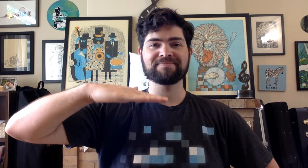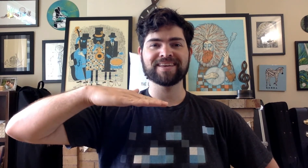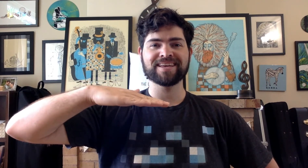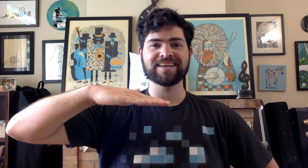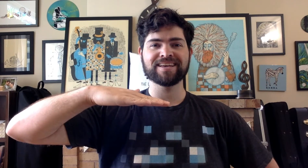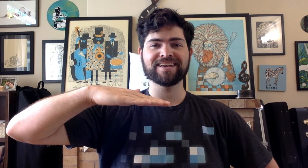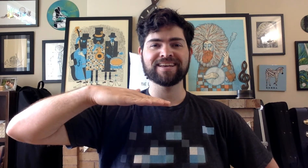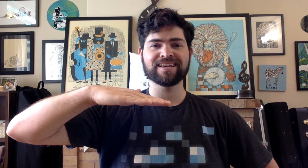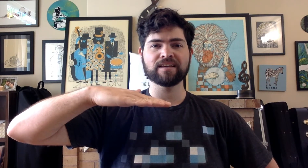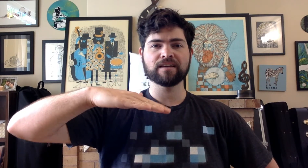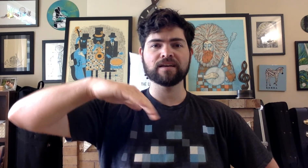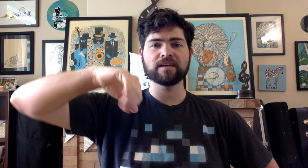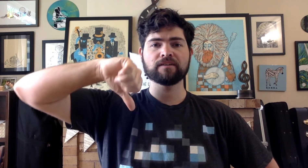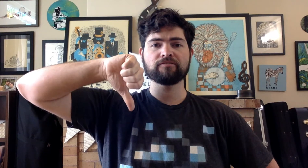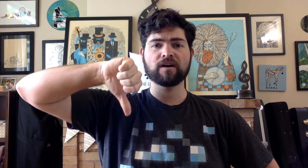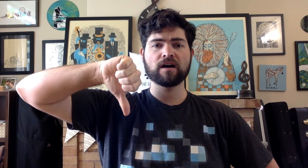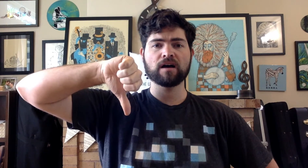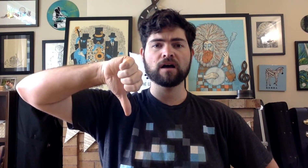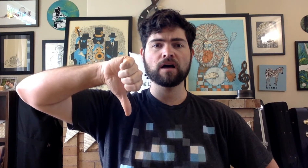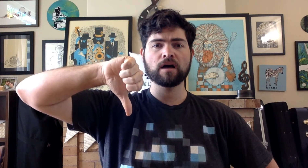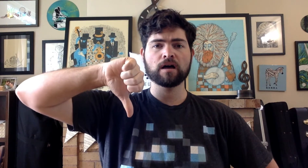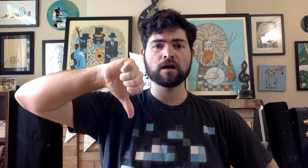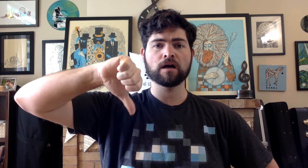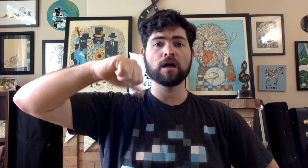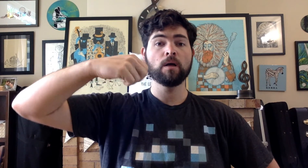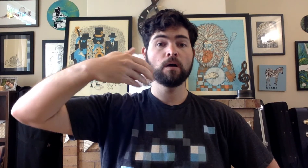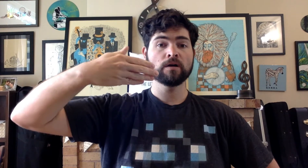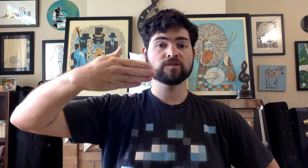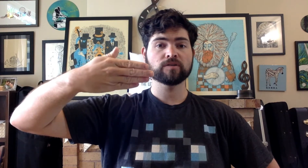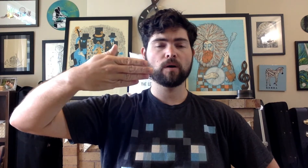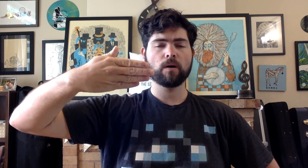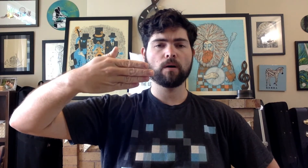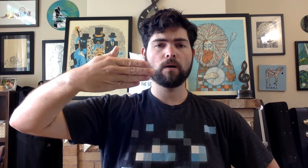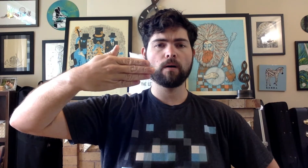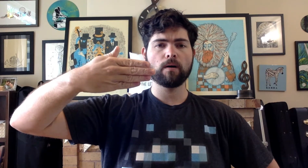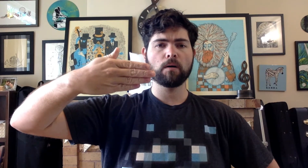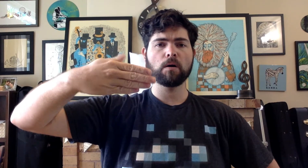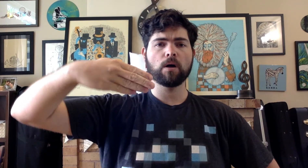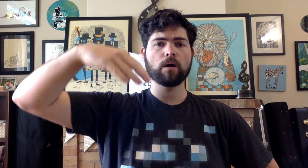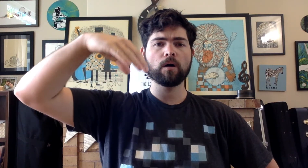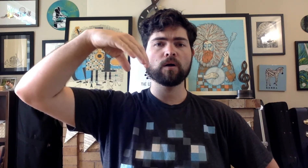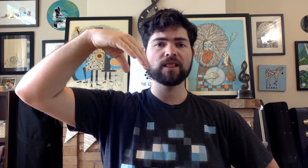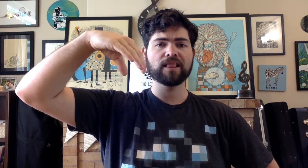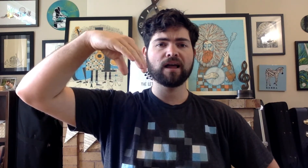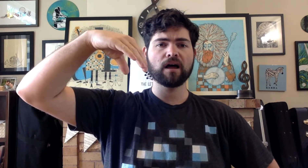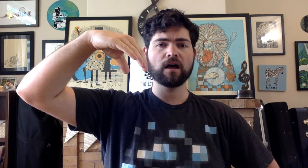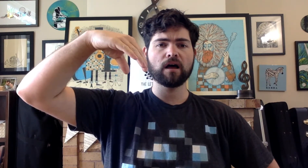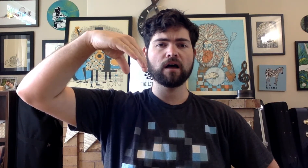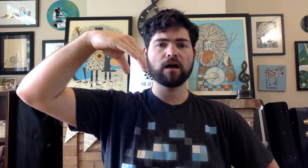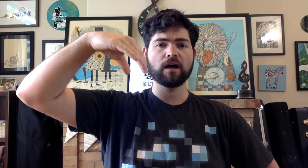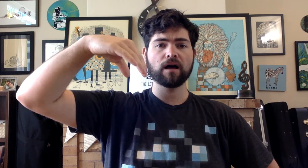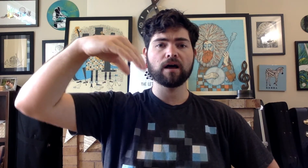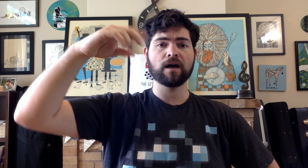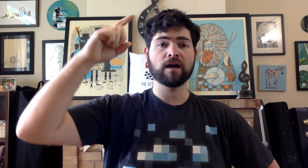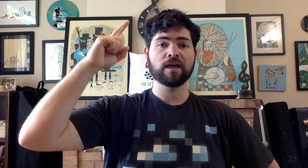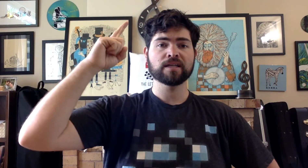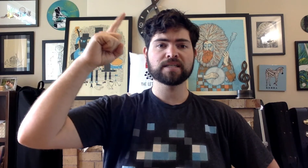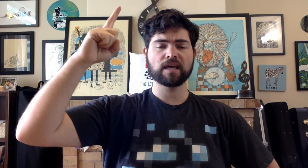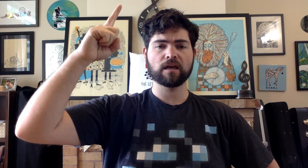Mi, Fa, Sol, Do, La, Ti,